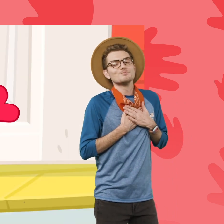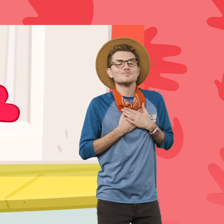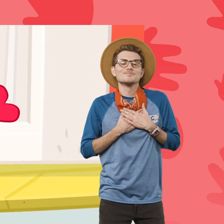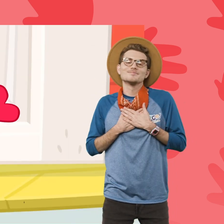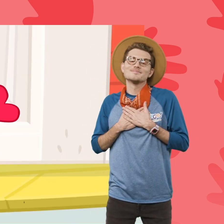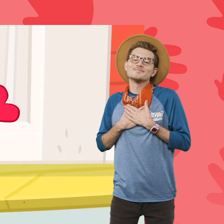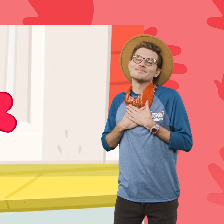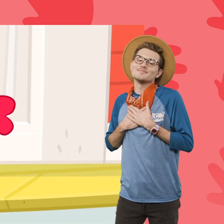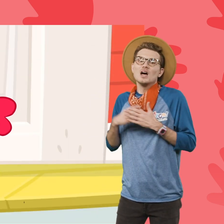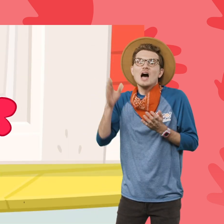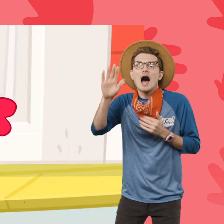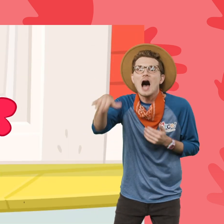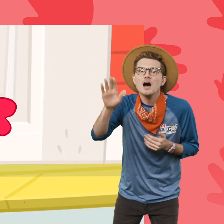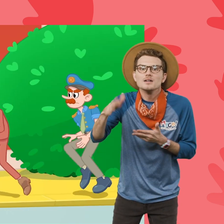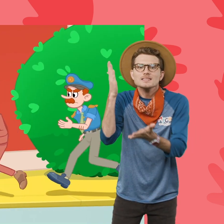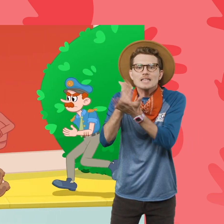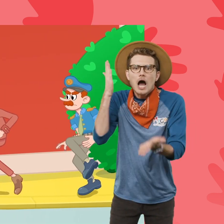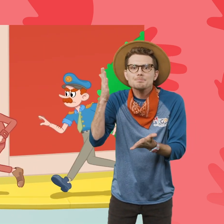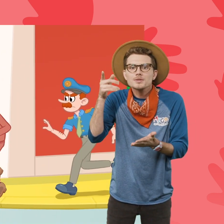Hey, you! Stop that!